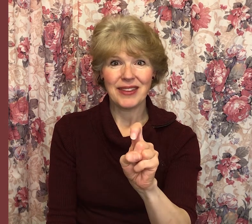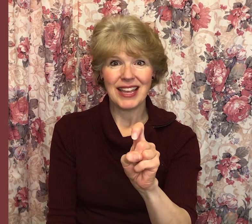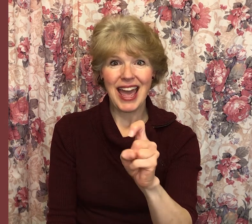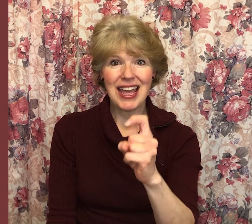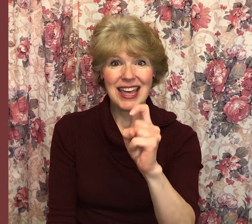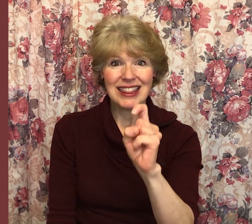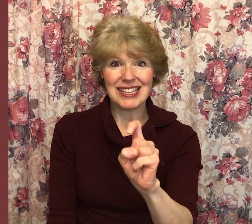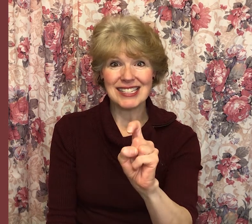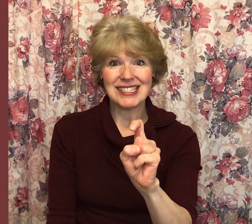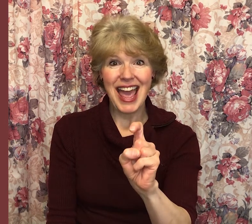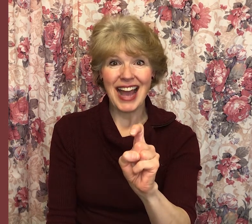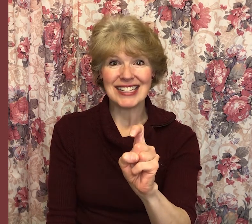Okay? This is X.